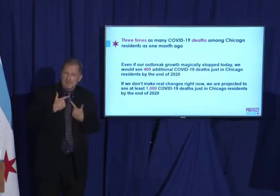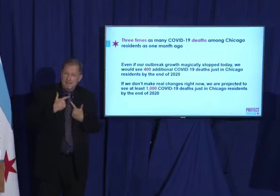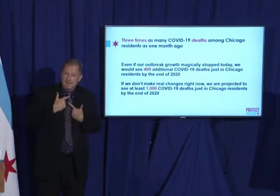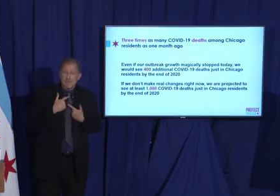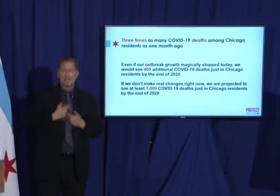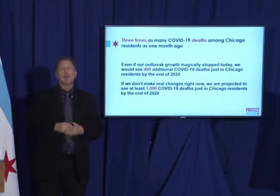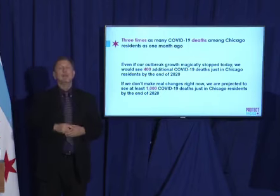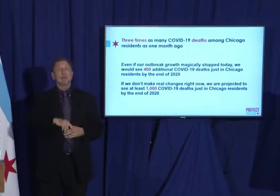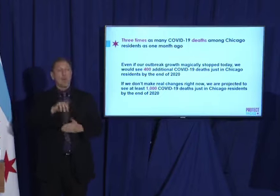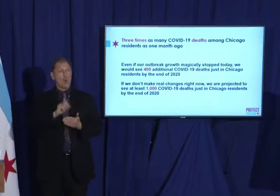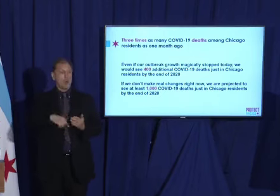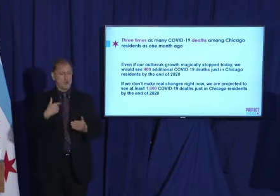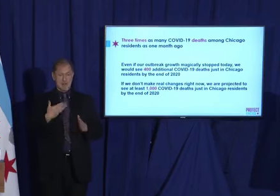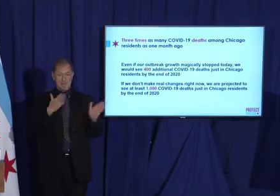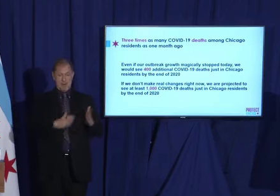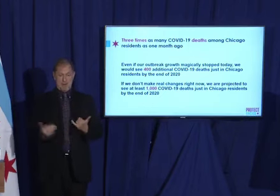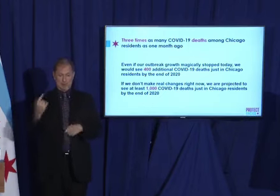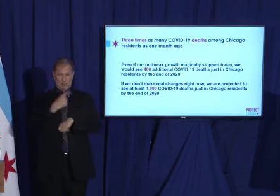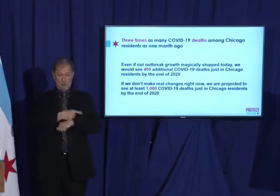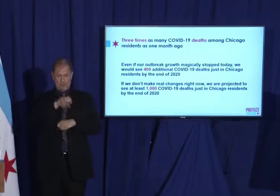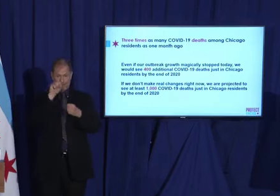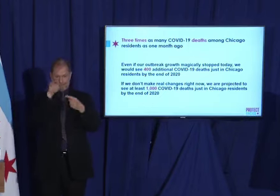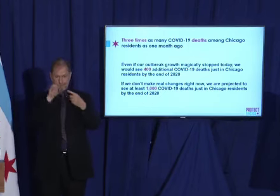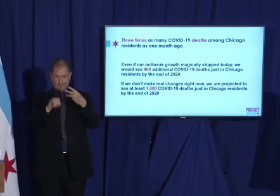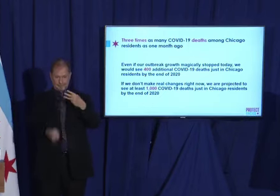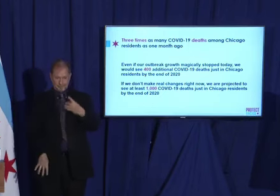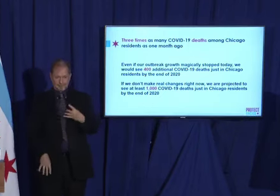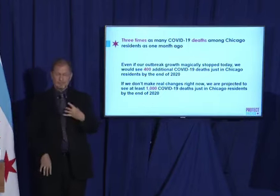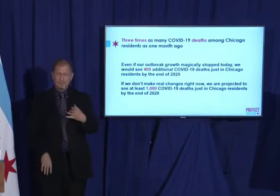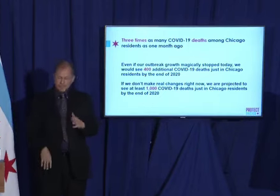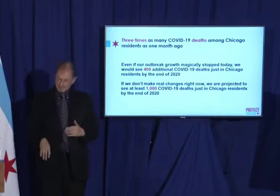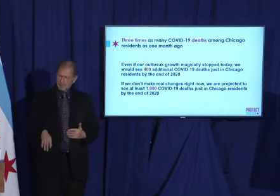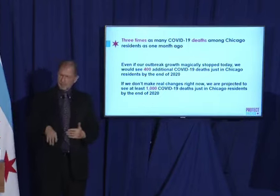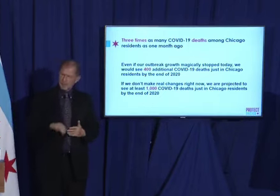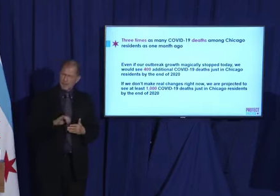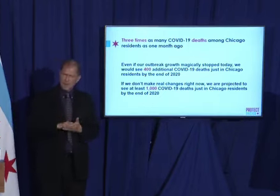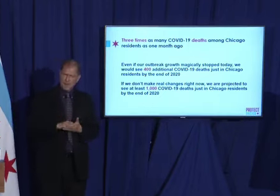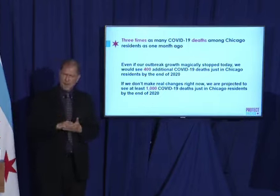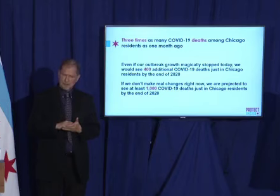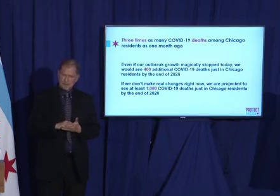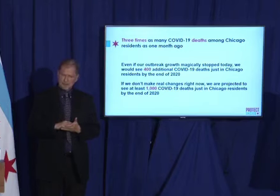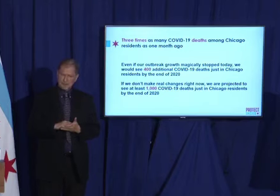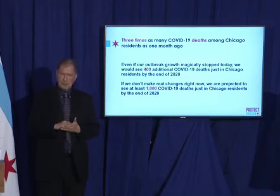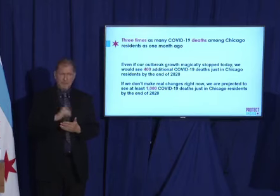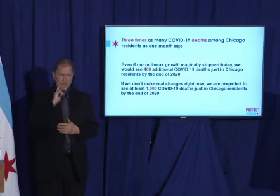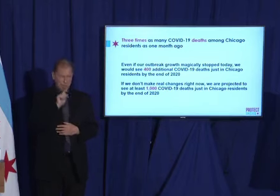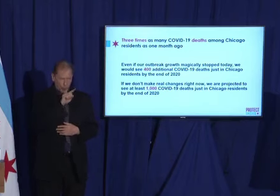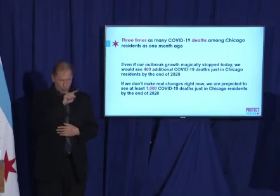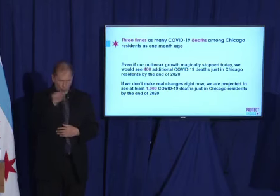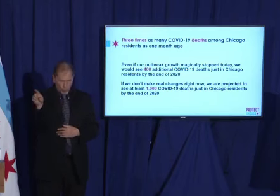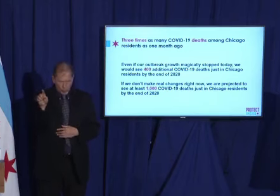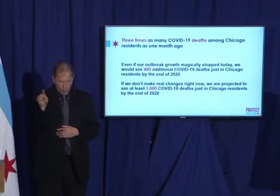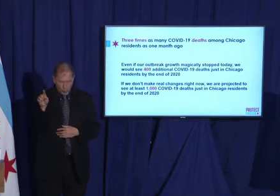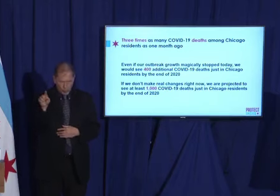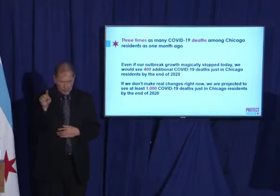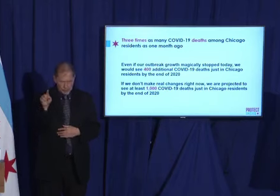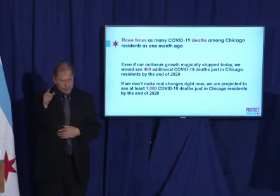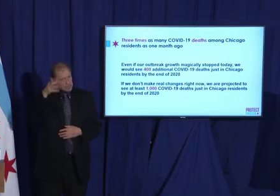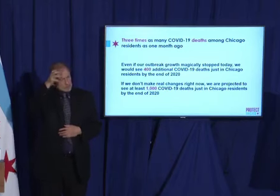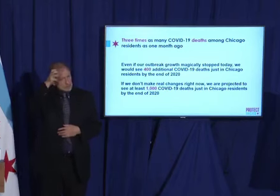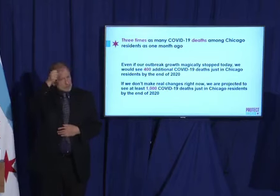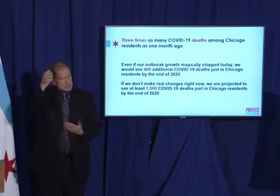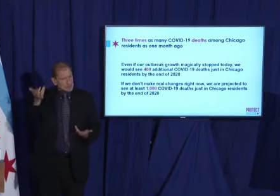today are largely things that are about you making a decision in your life,